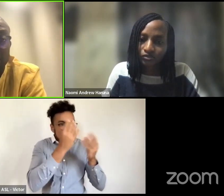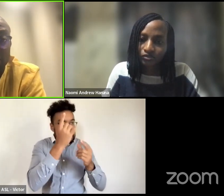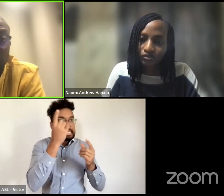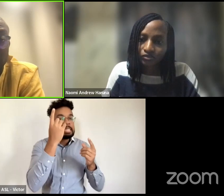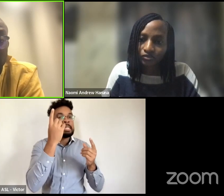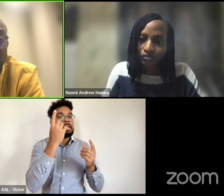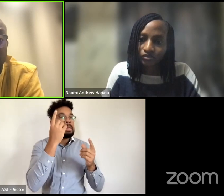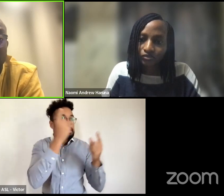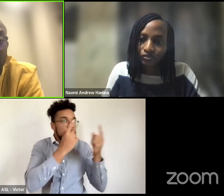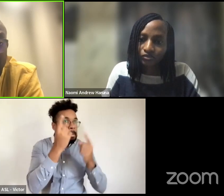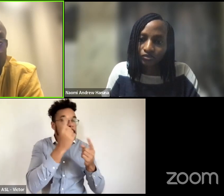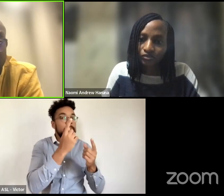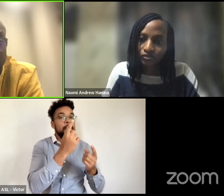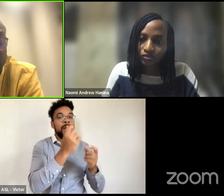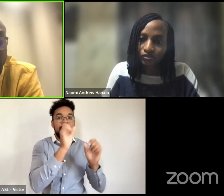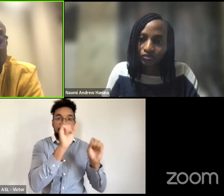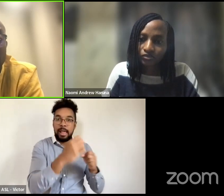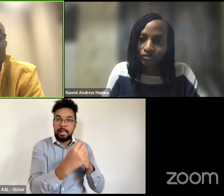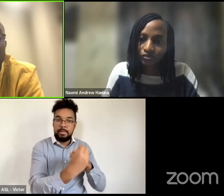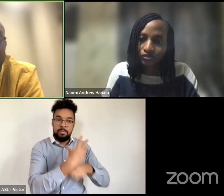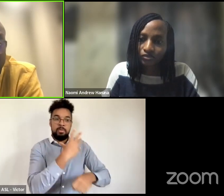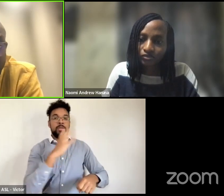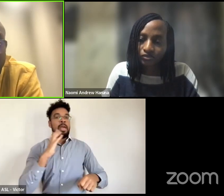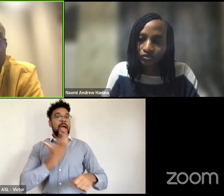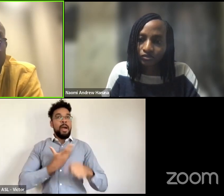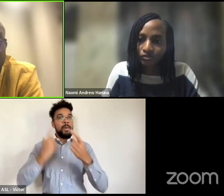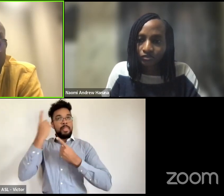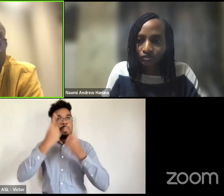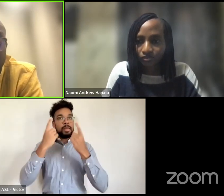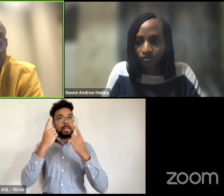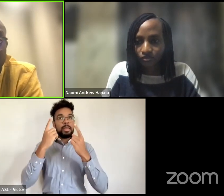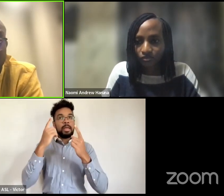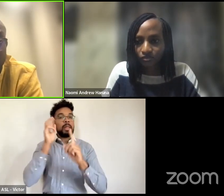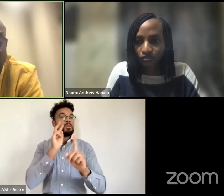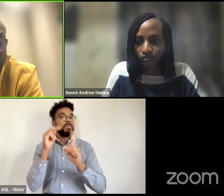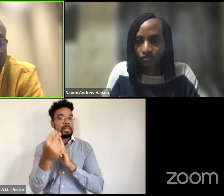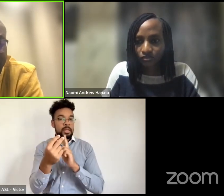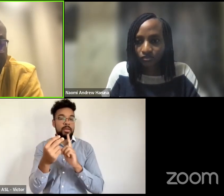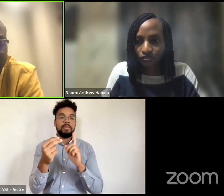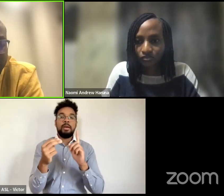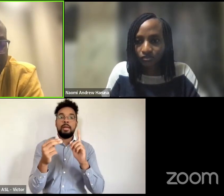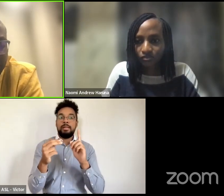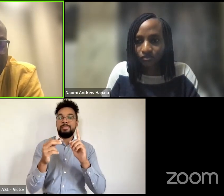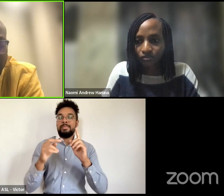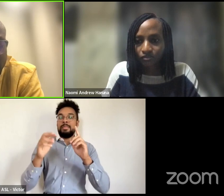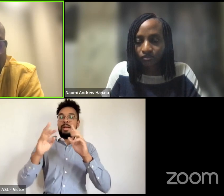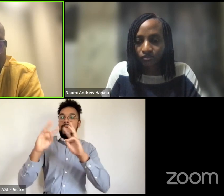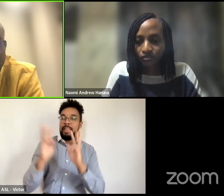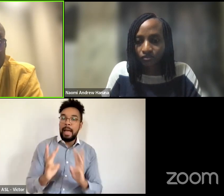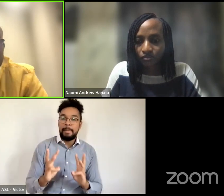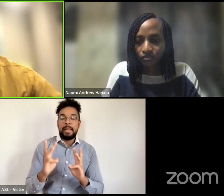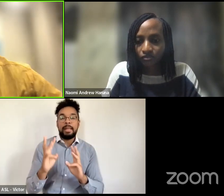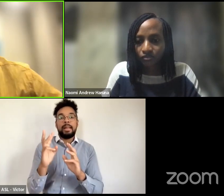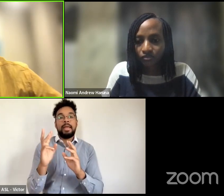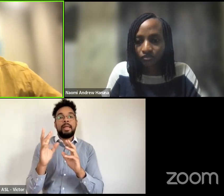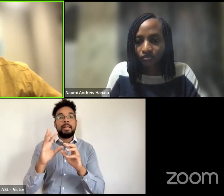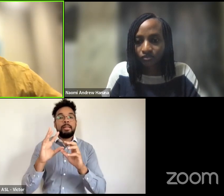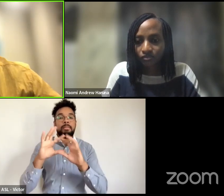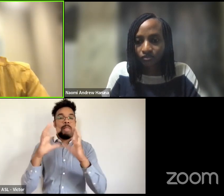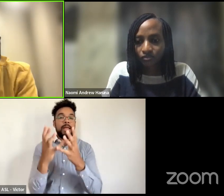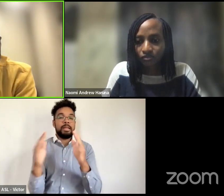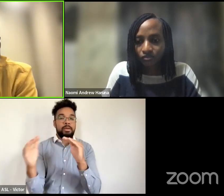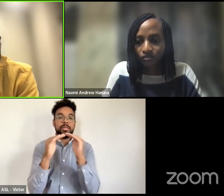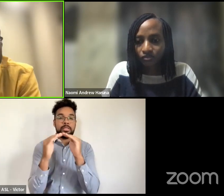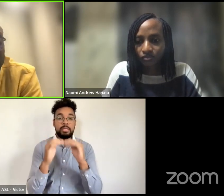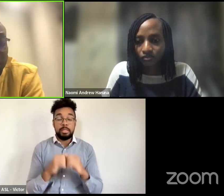when it comes to issues of climate change and and planetary justice in the third episode